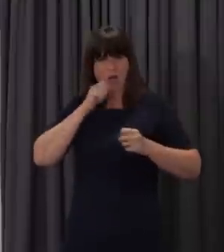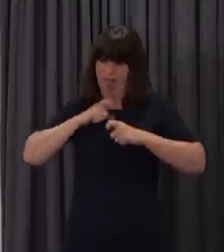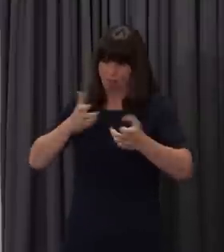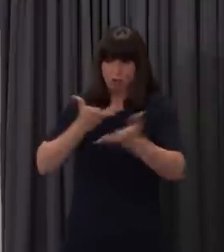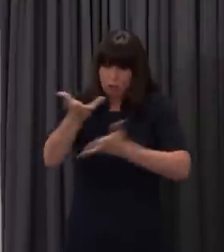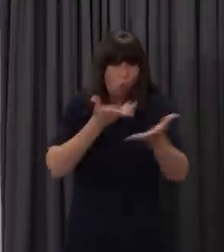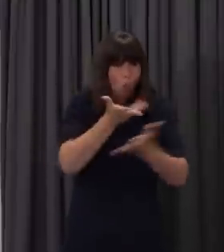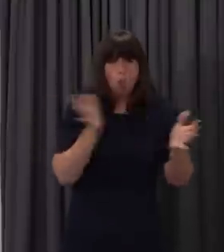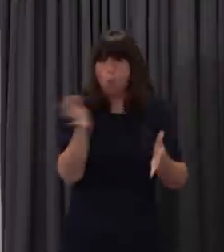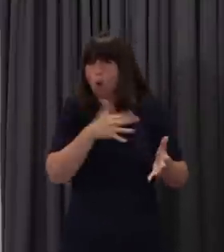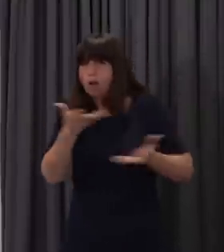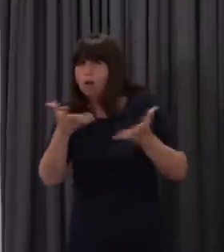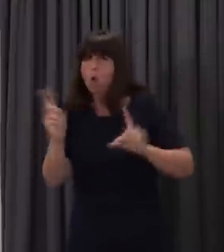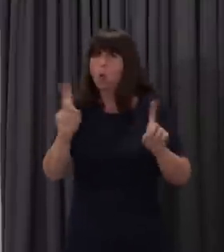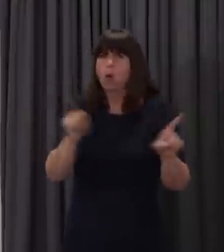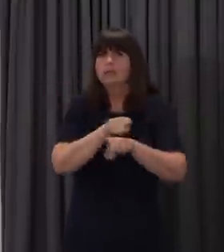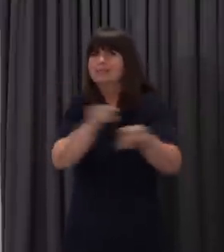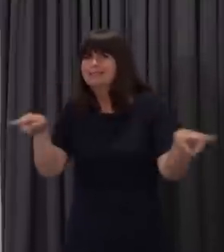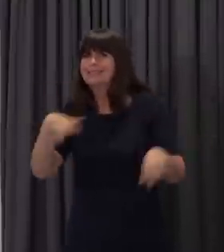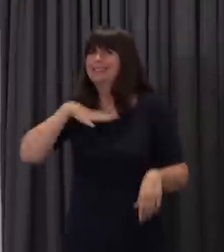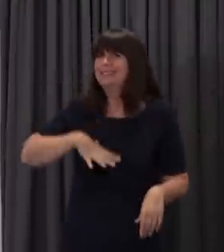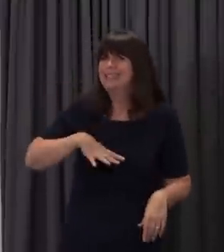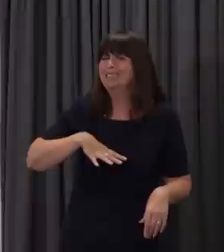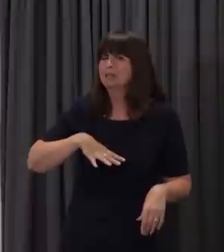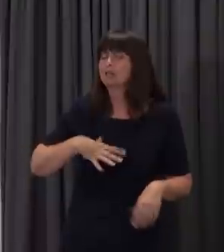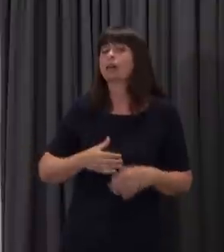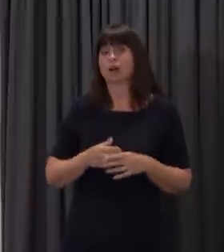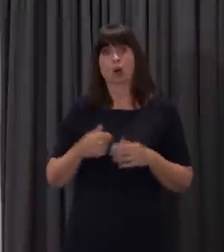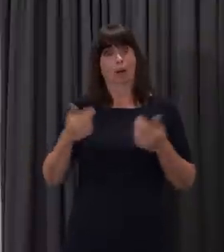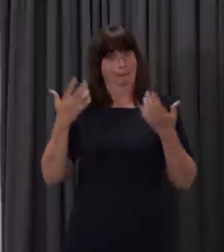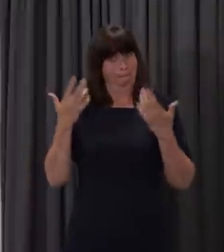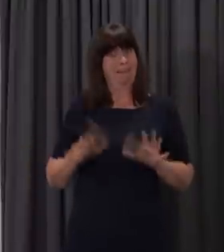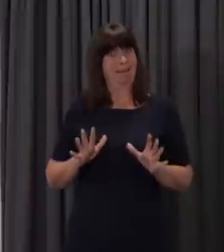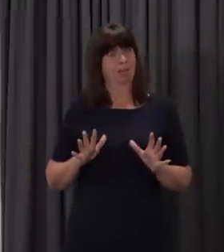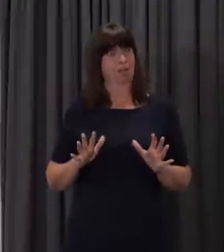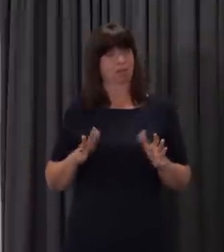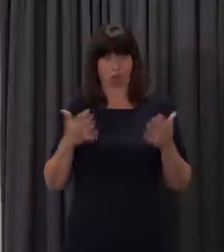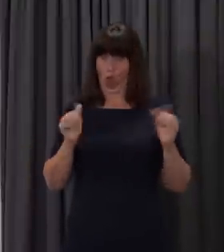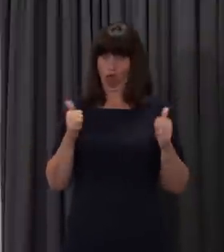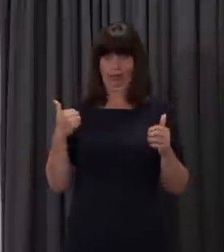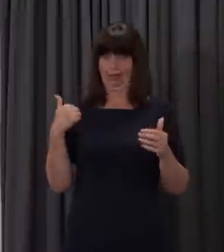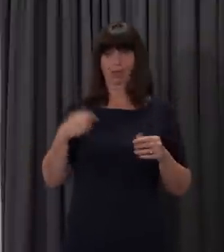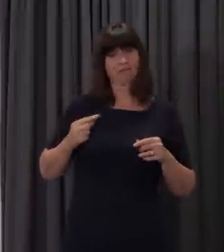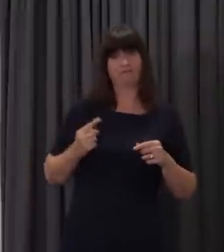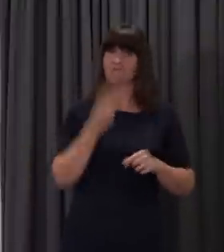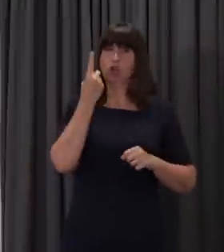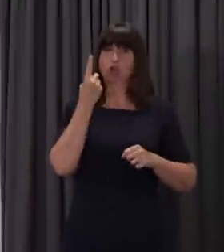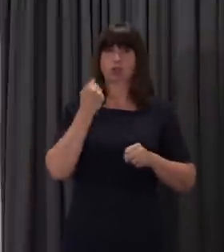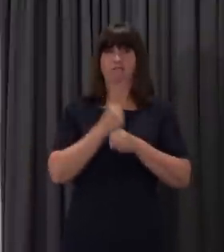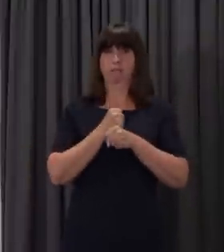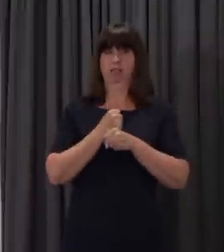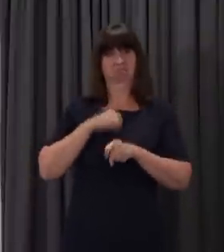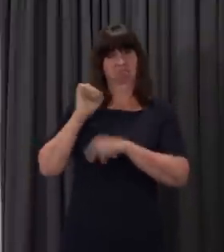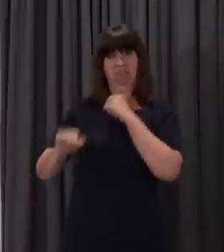to ensure that resources, the necessary resources are available. We've stepped up to the plate already. We were the first government in the United